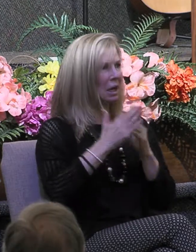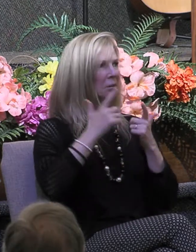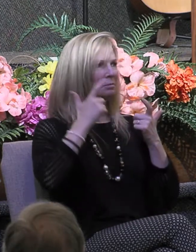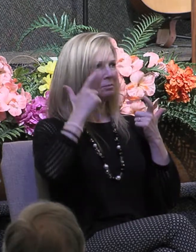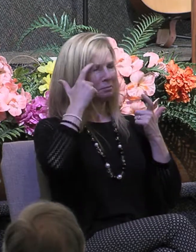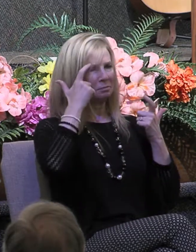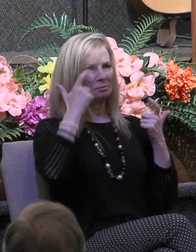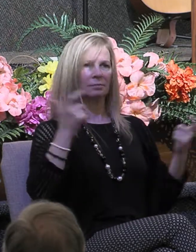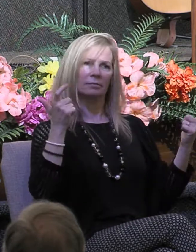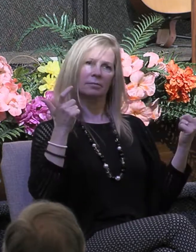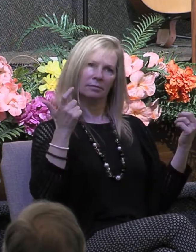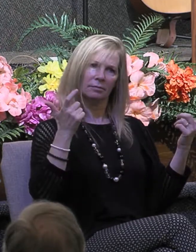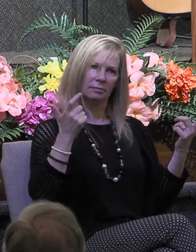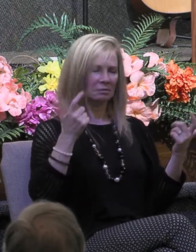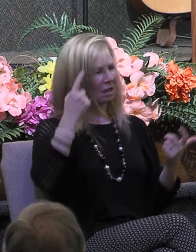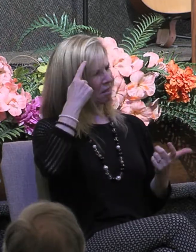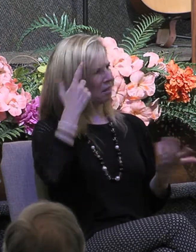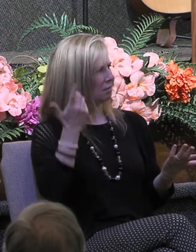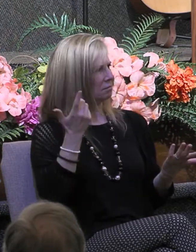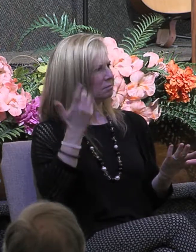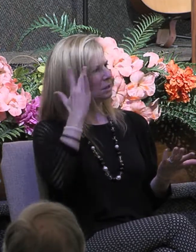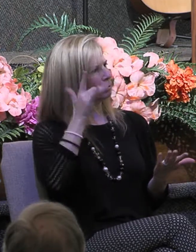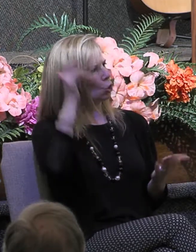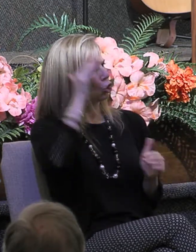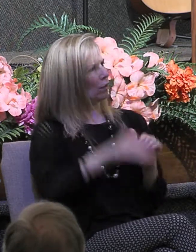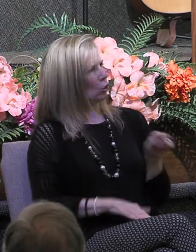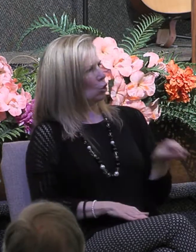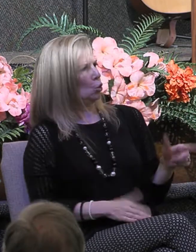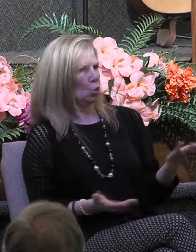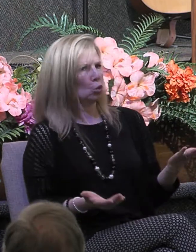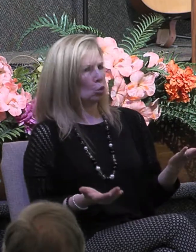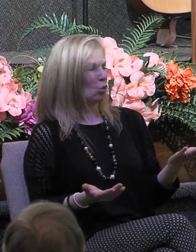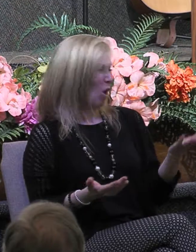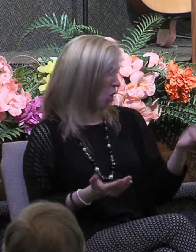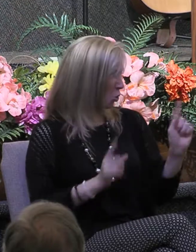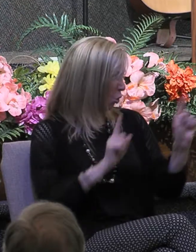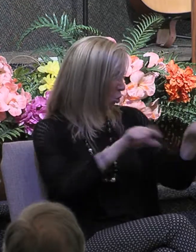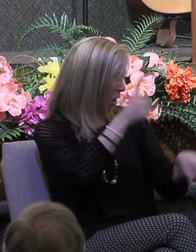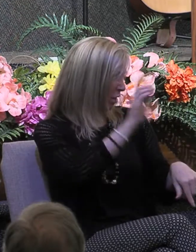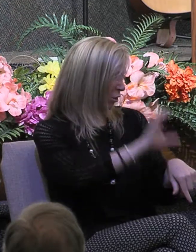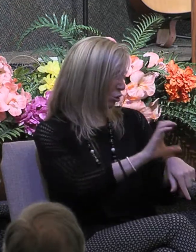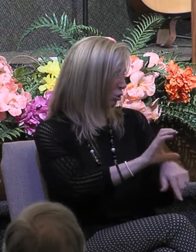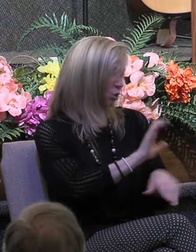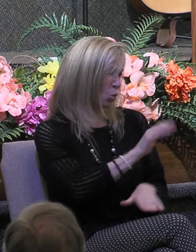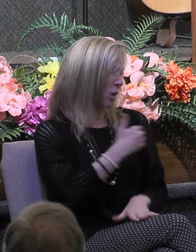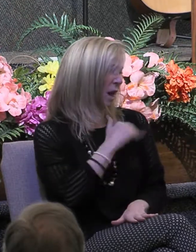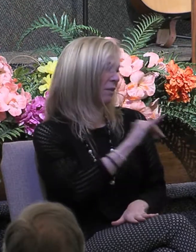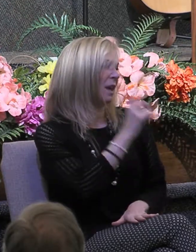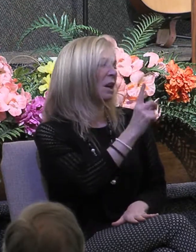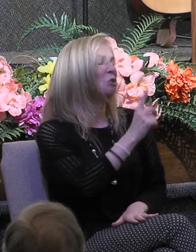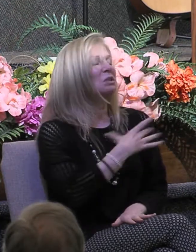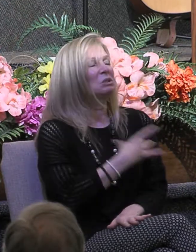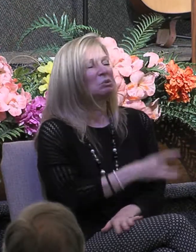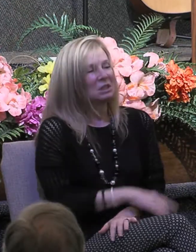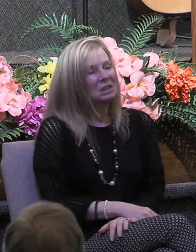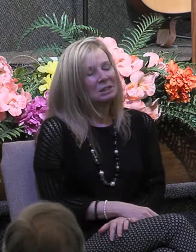that makes one think that they are so much better than others who perhaps go to other churches who don't know as much theology as you do